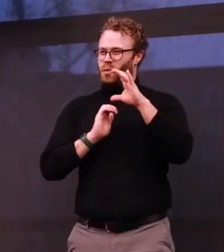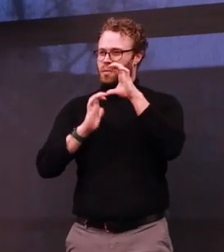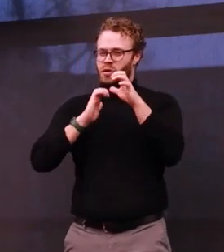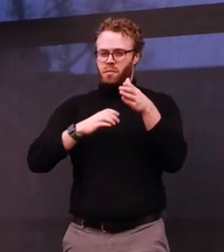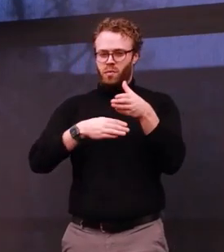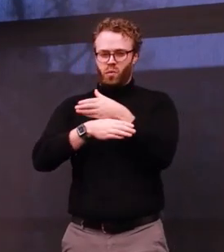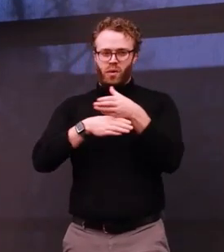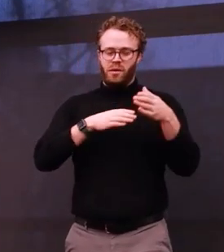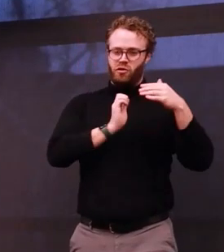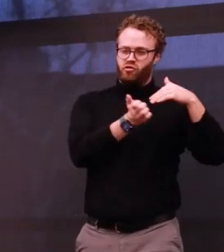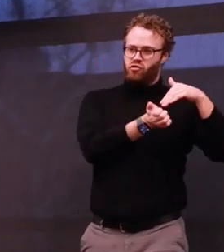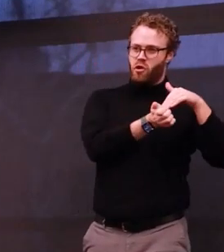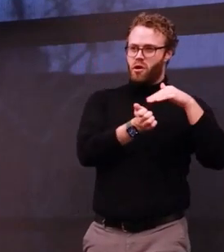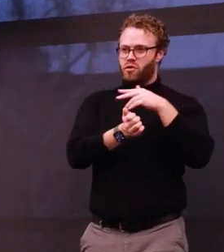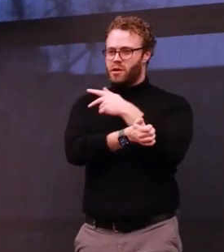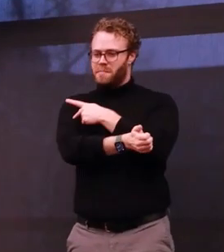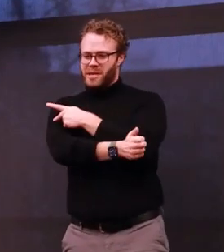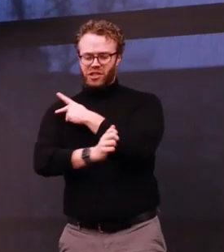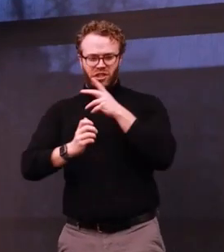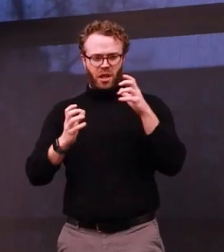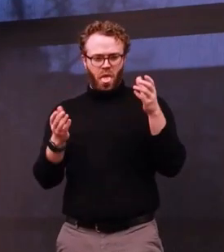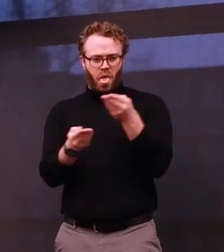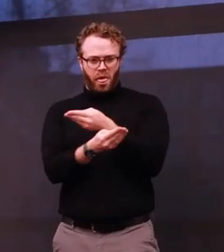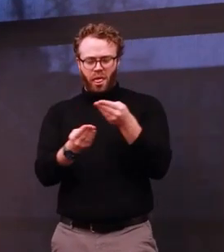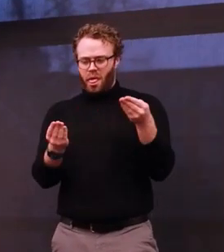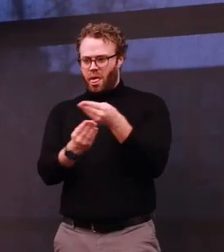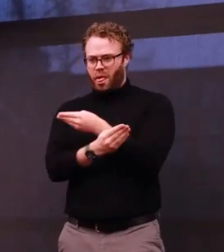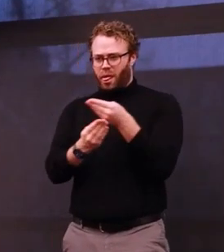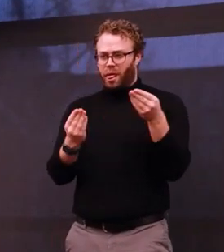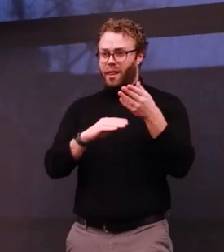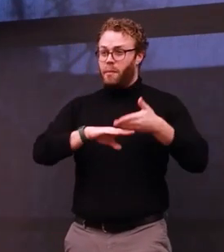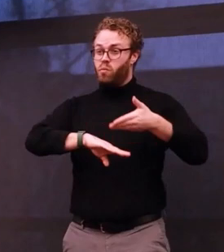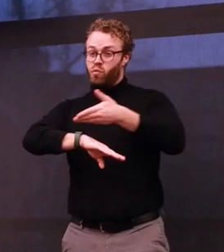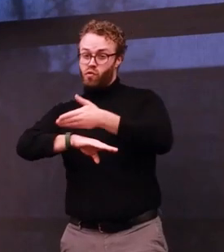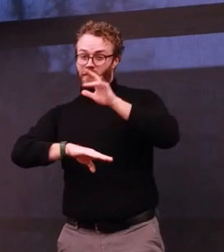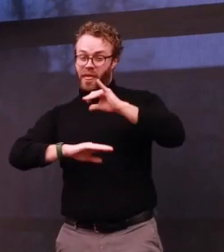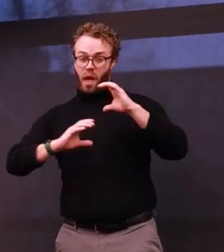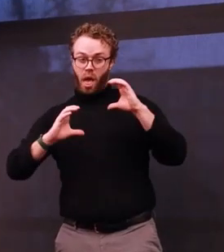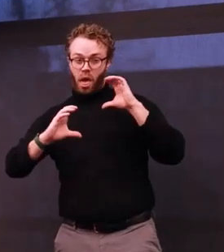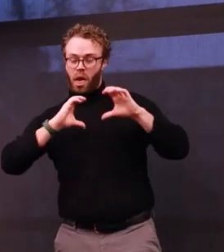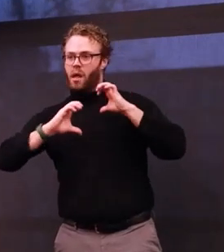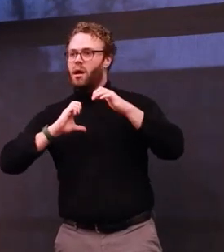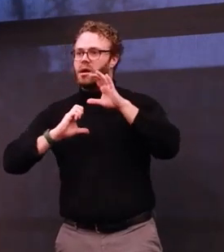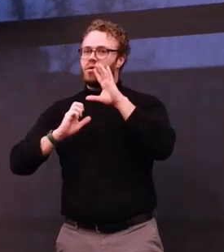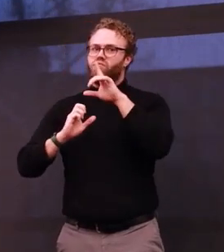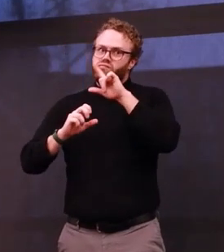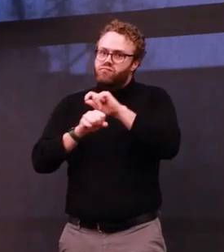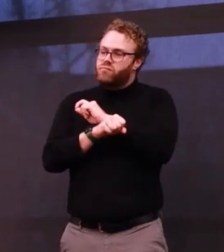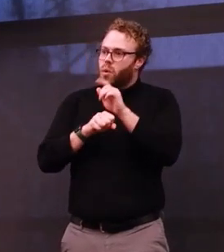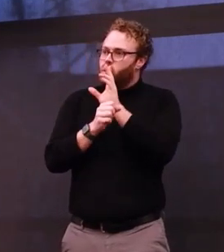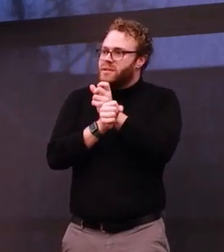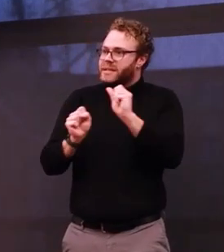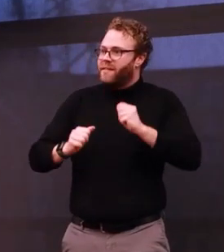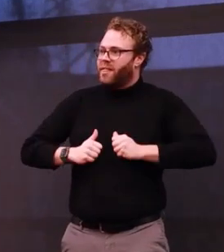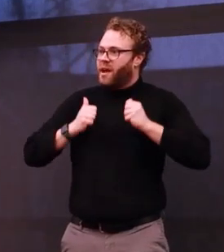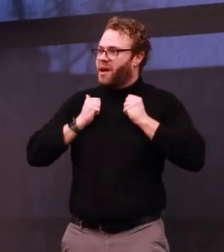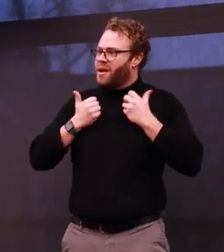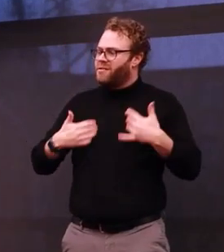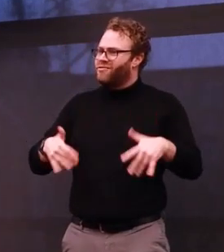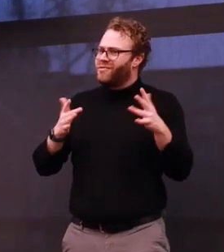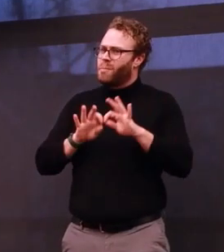This improved communication will literally save lives. So it's really important to be thinking about.